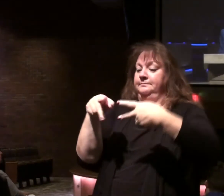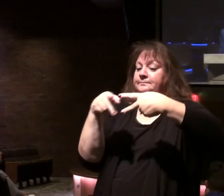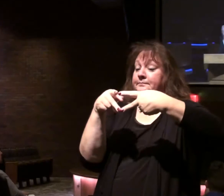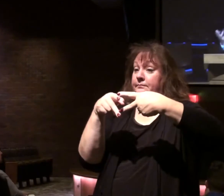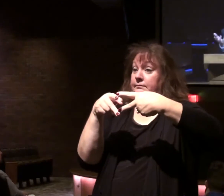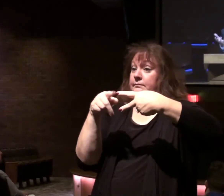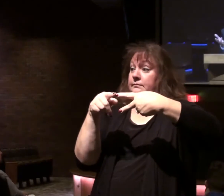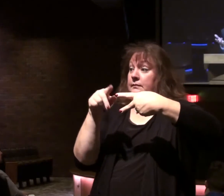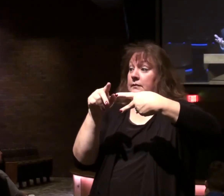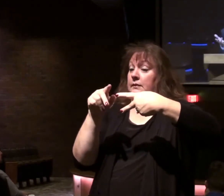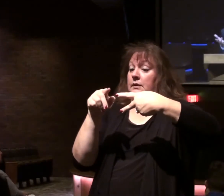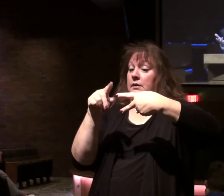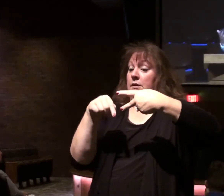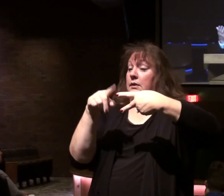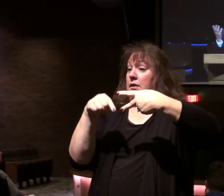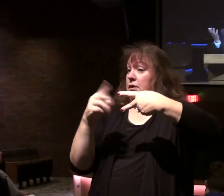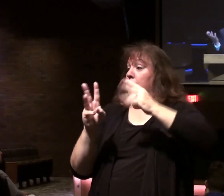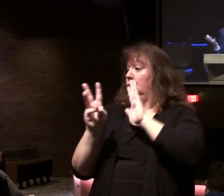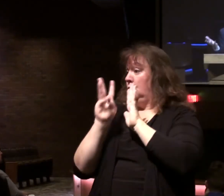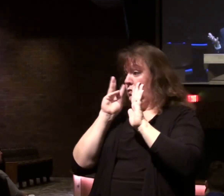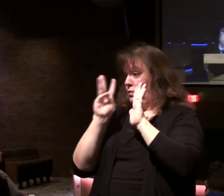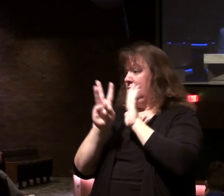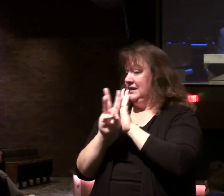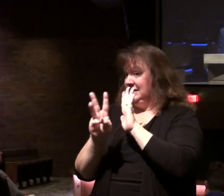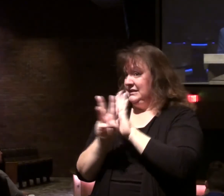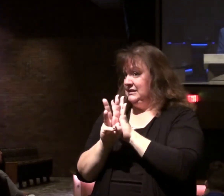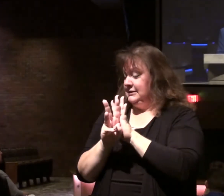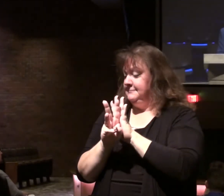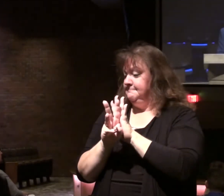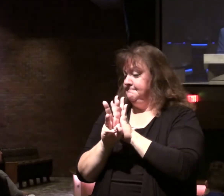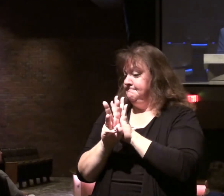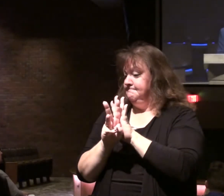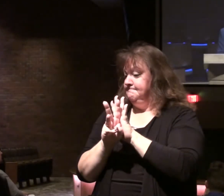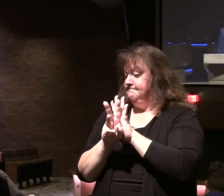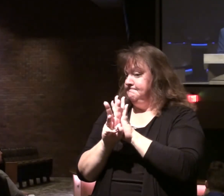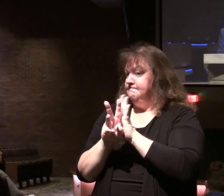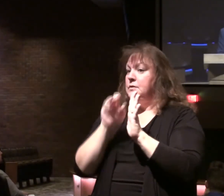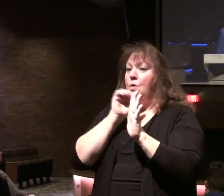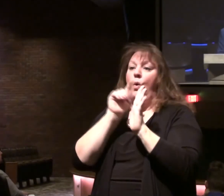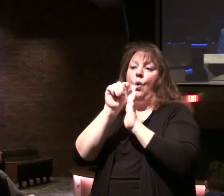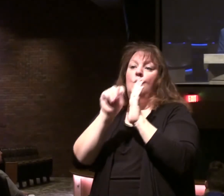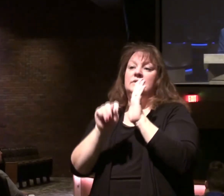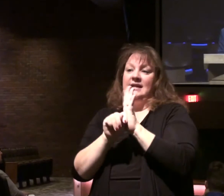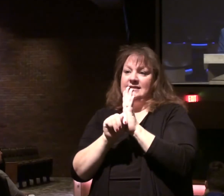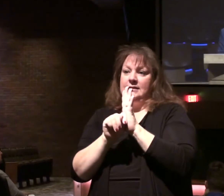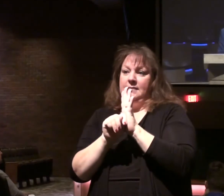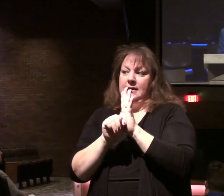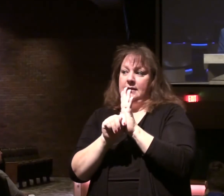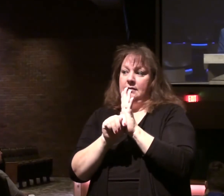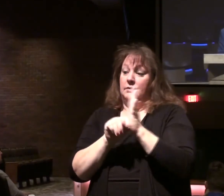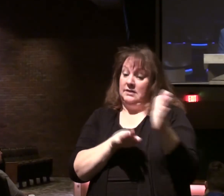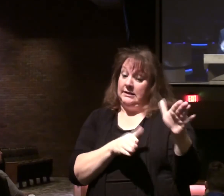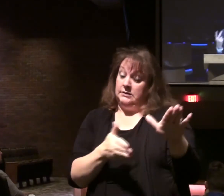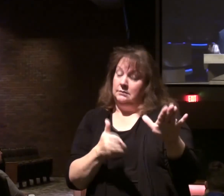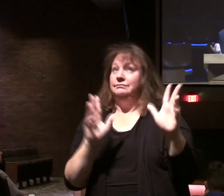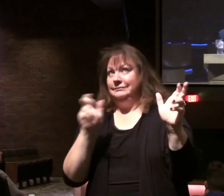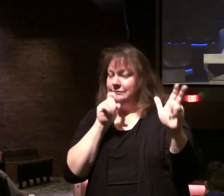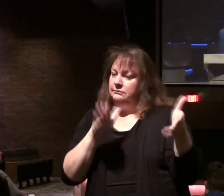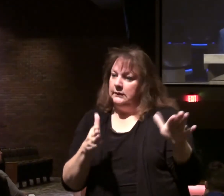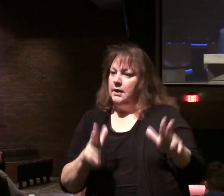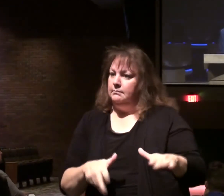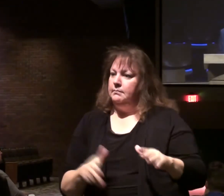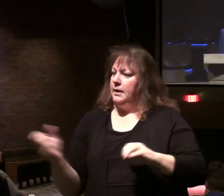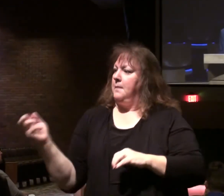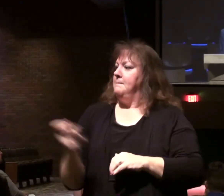is these two witnesses will be Old Testament saints brought back to life for ministry. The second